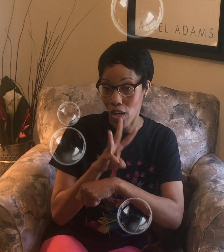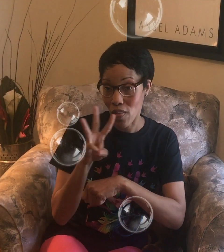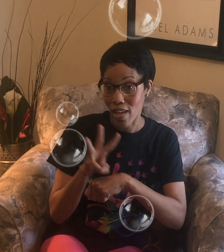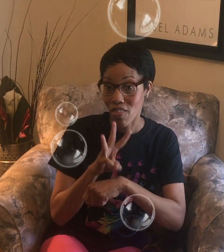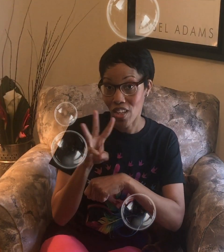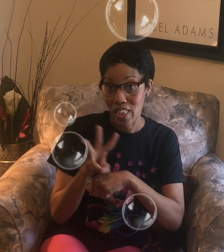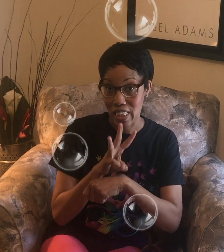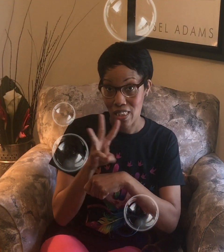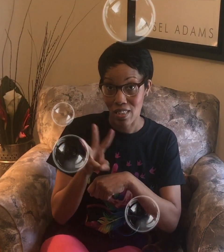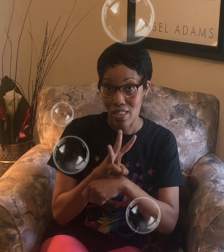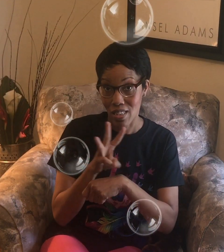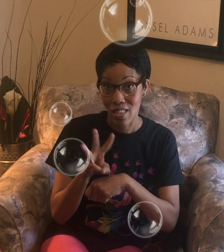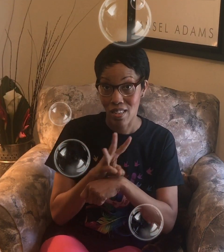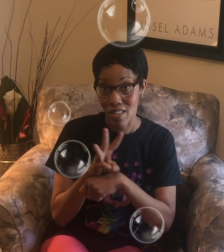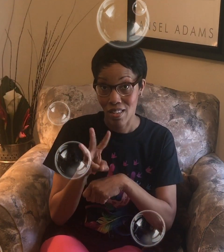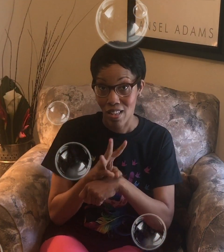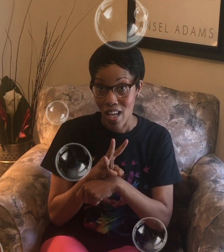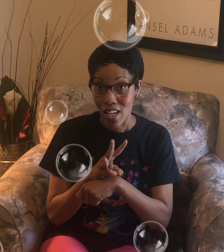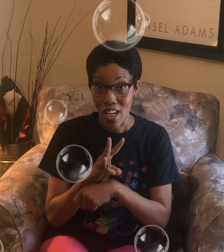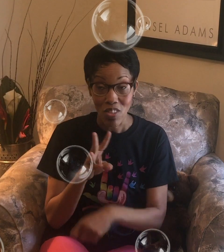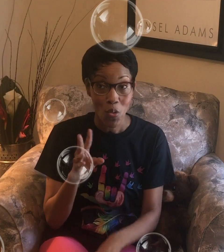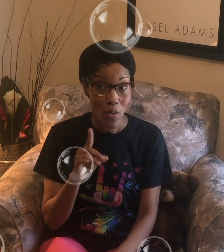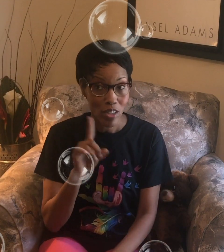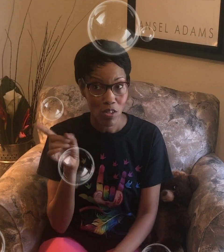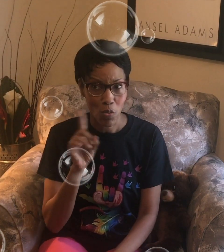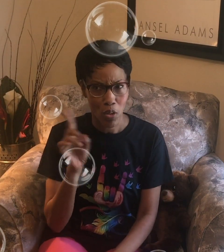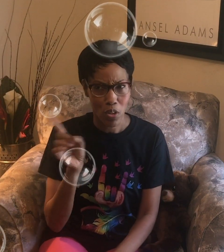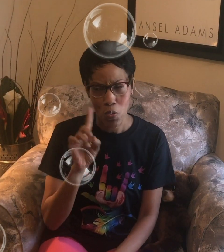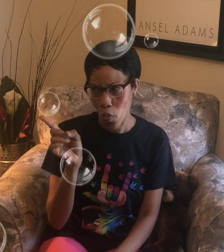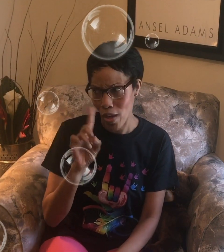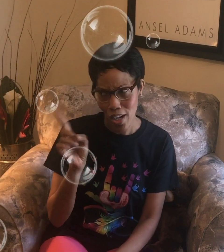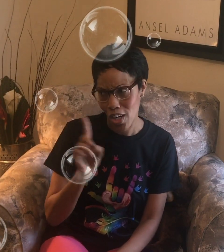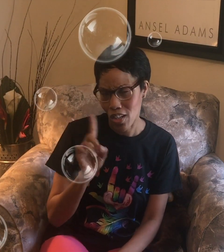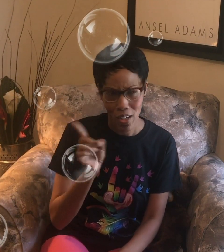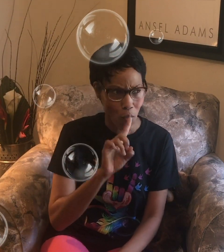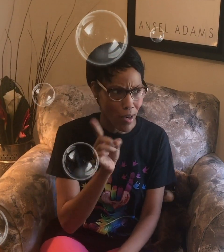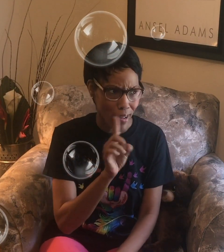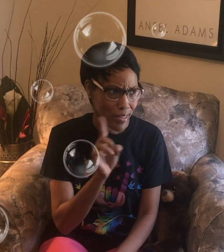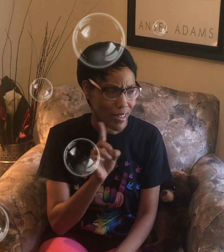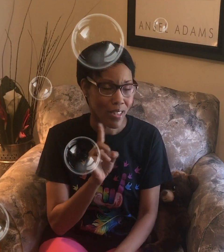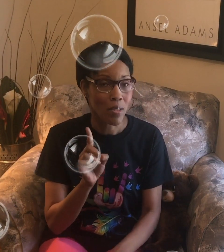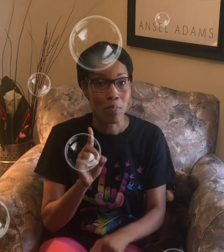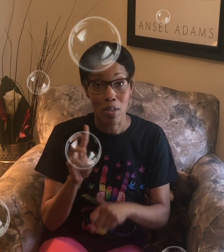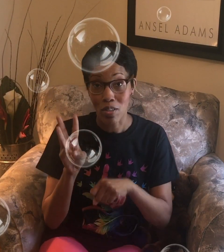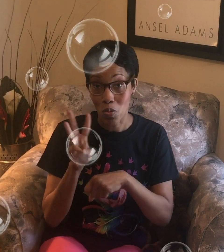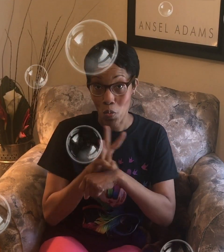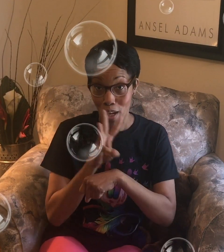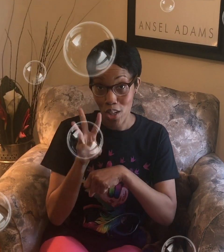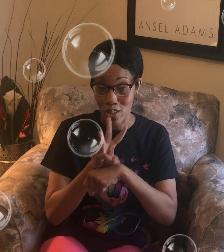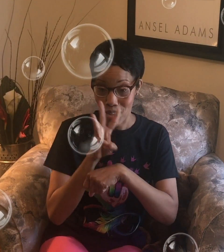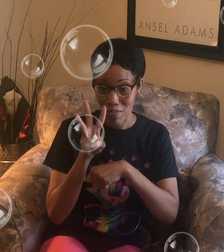like this not the question where like where is it but to wear something